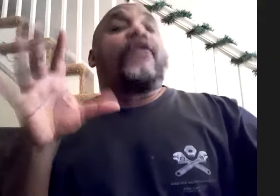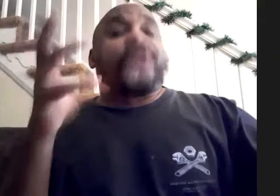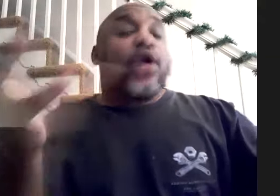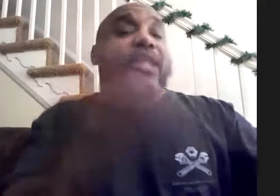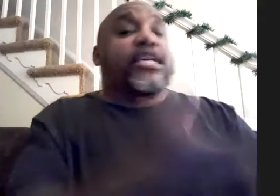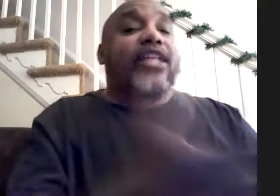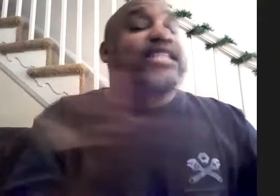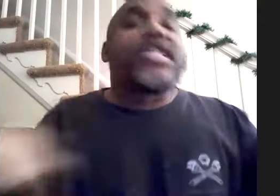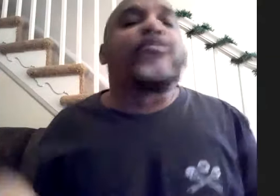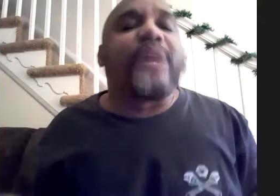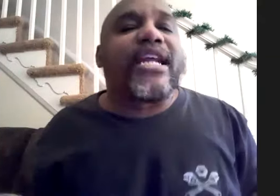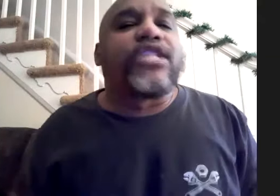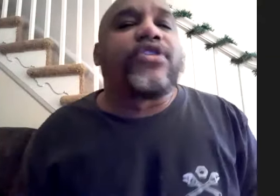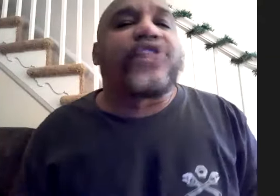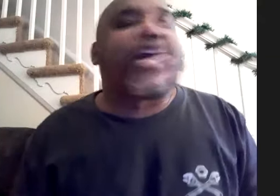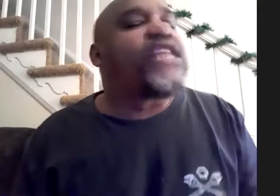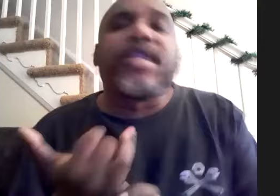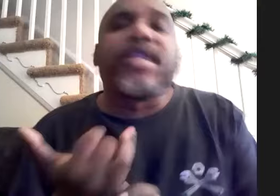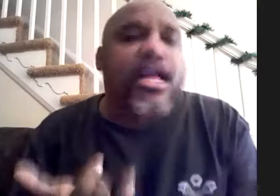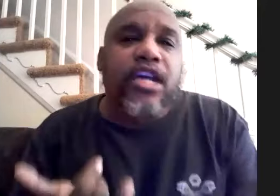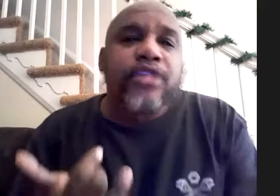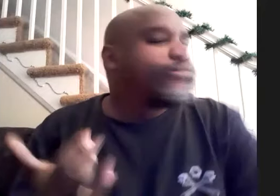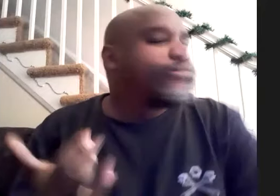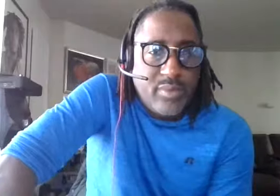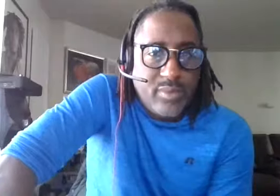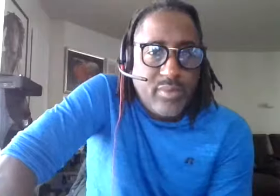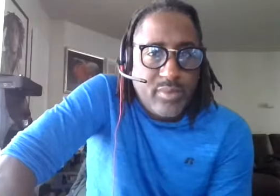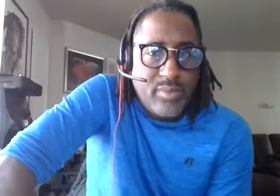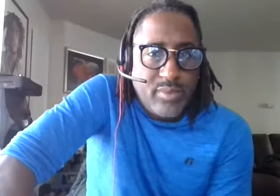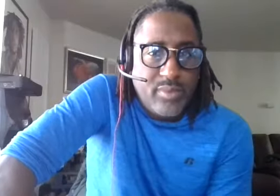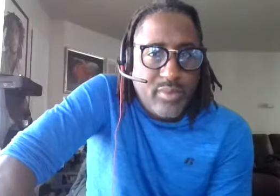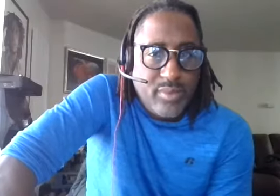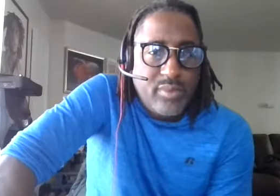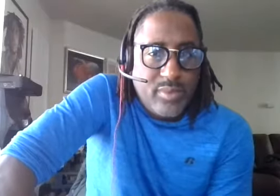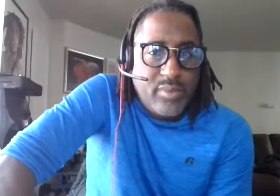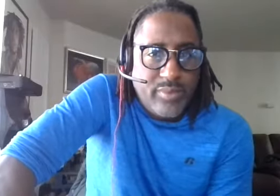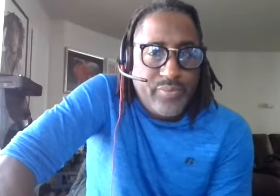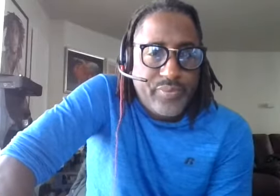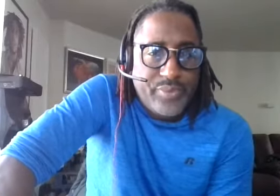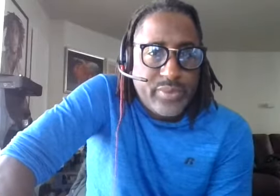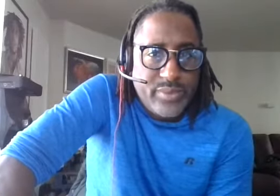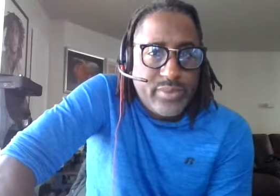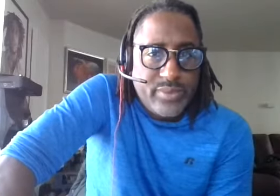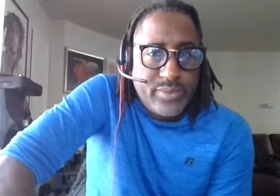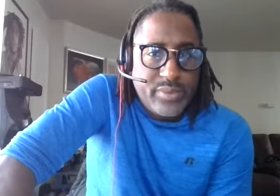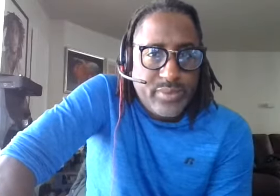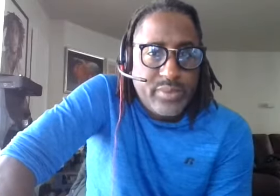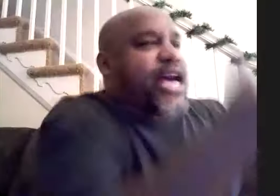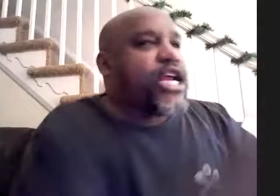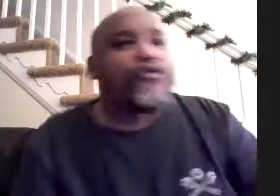to go out to cali because i'd never been that was the other thing i'd never been to cali i'd never been in am i you know i needed to get out of here for